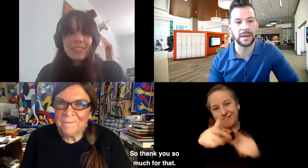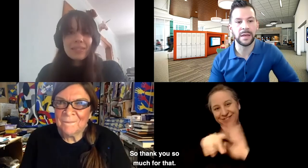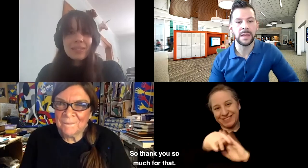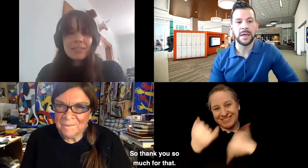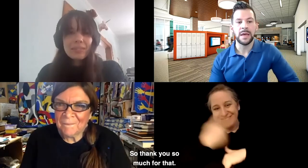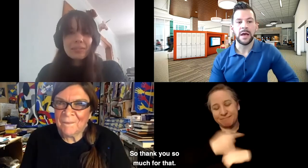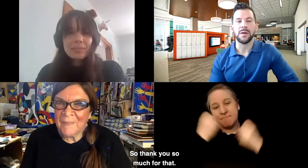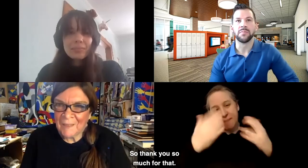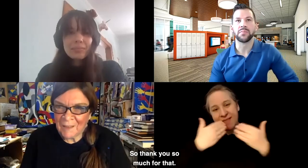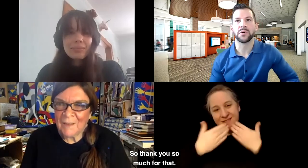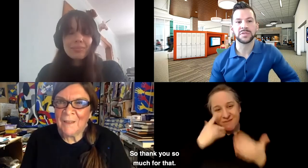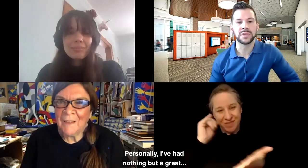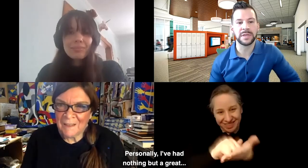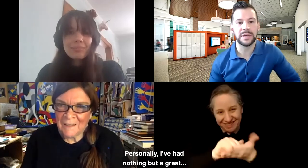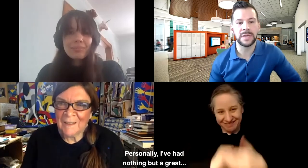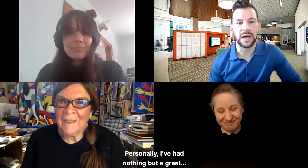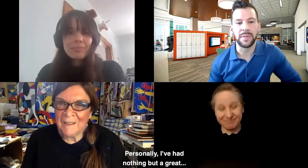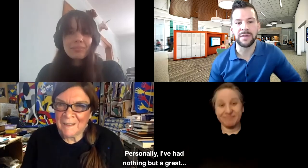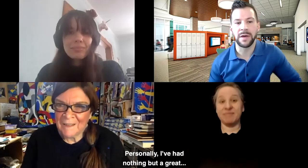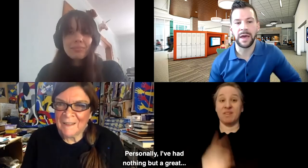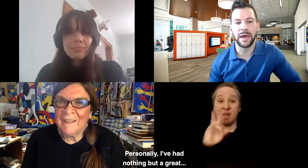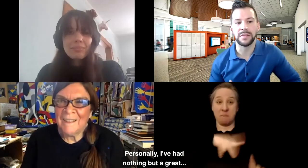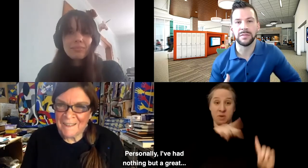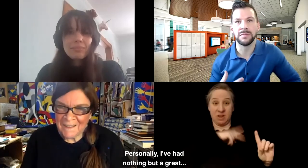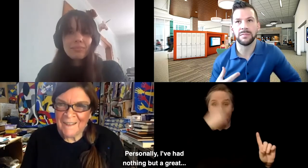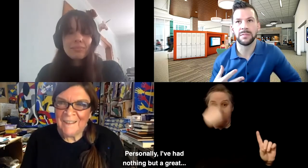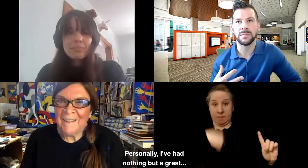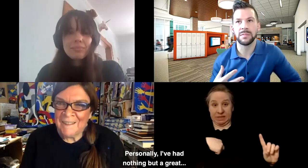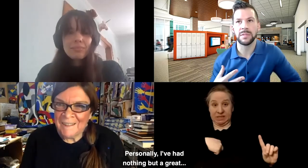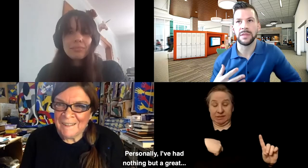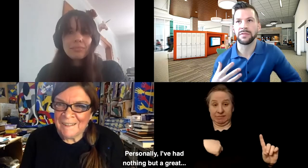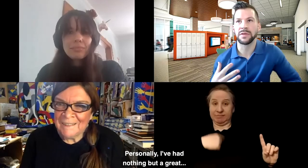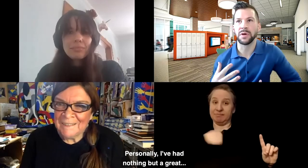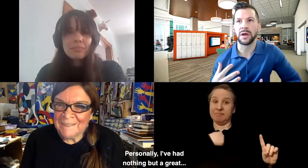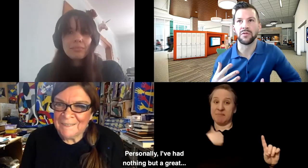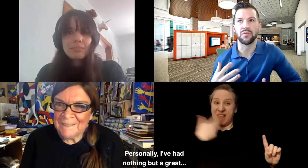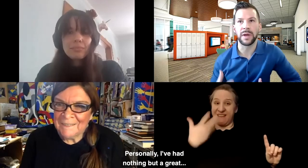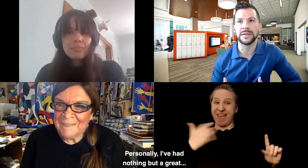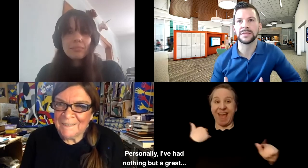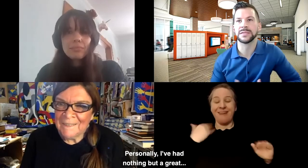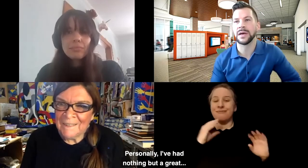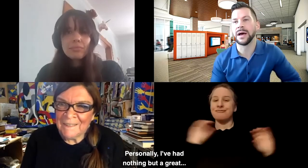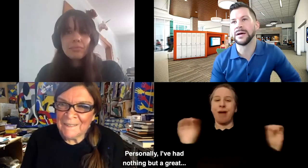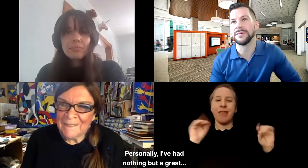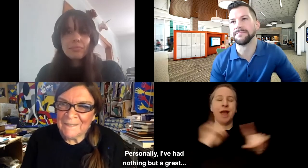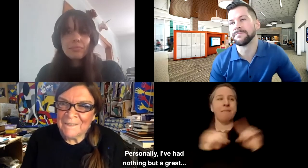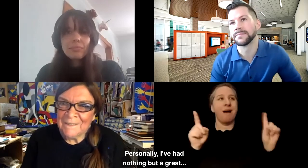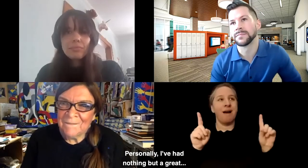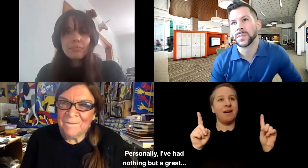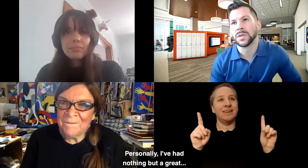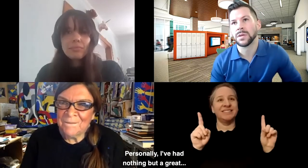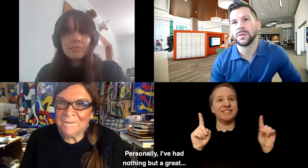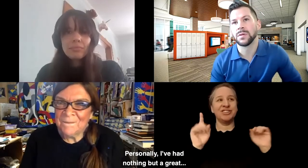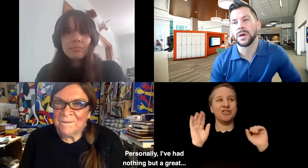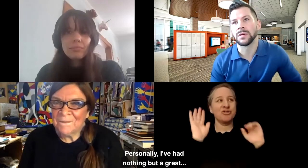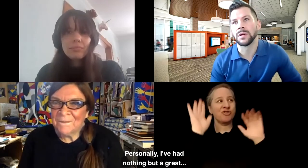much for that. Um, personally, um, I've had nothing but a great, um,